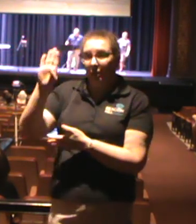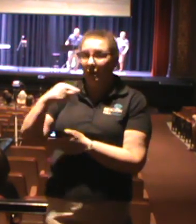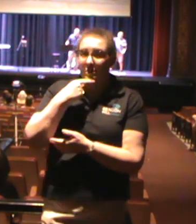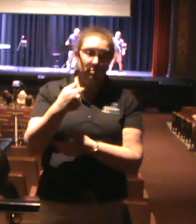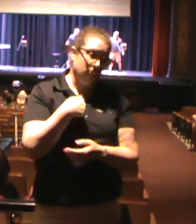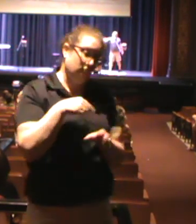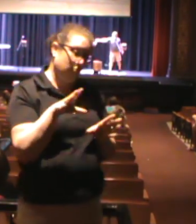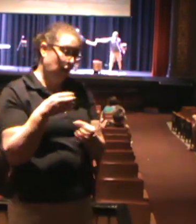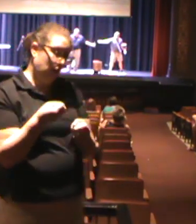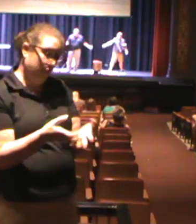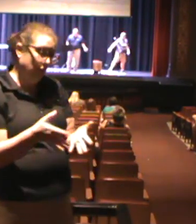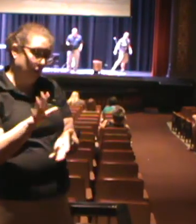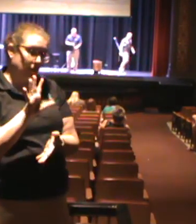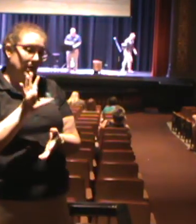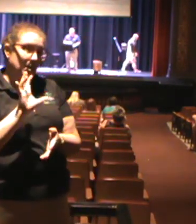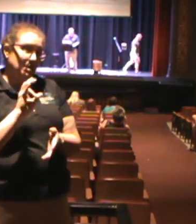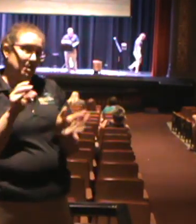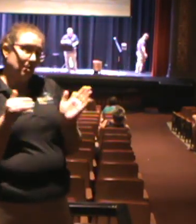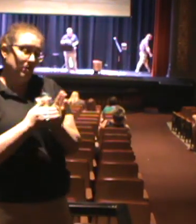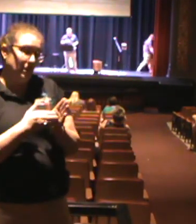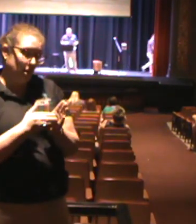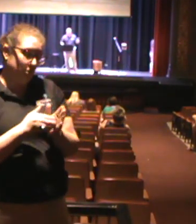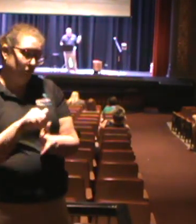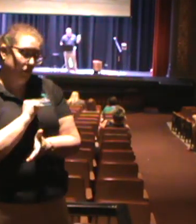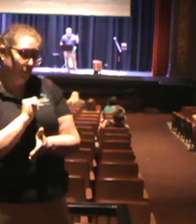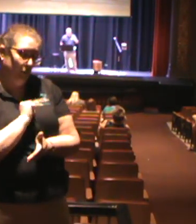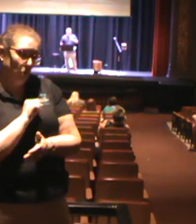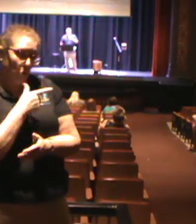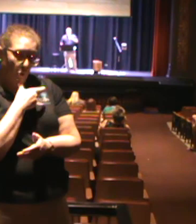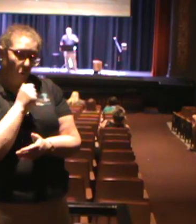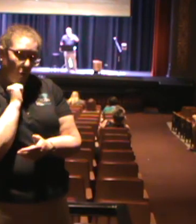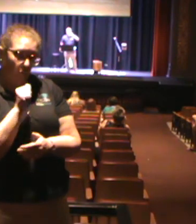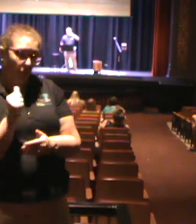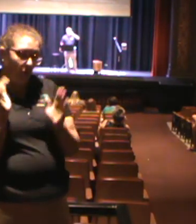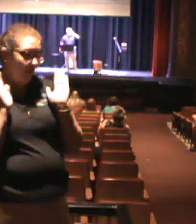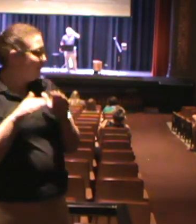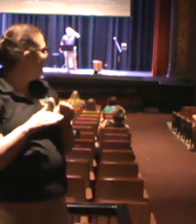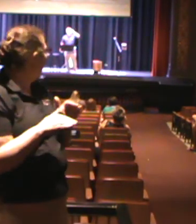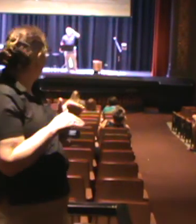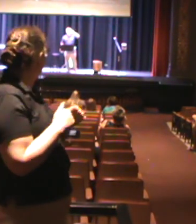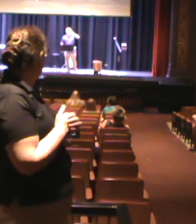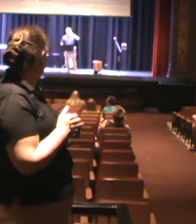have not bowed down to thou. This is the most awesome son-in-law that I have.